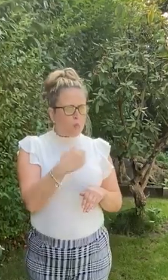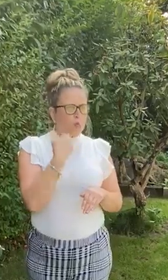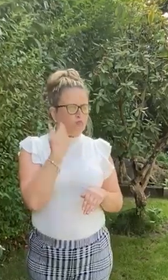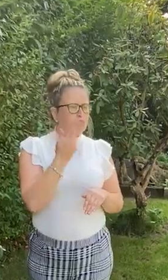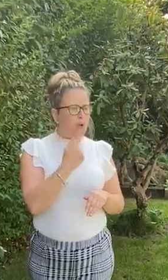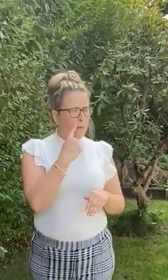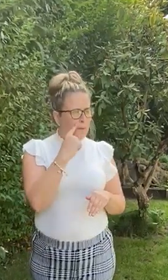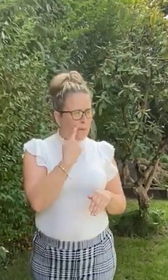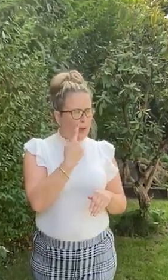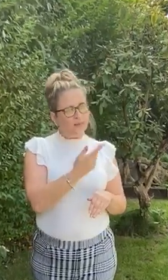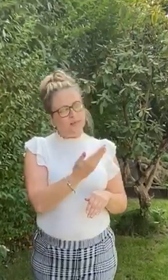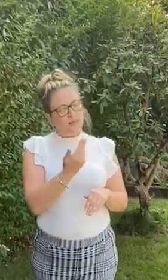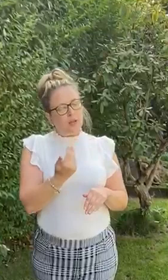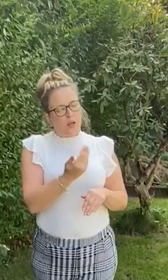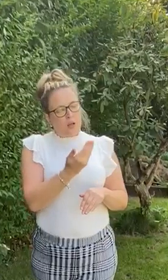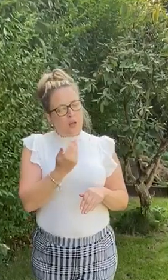in my log pile house.